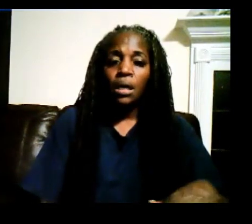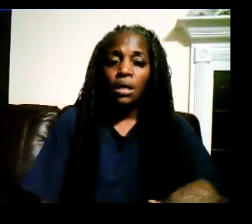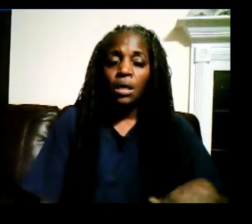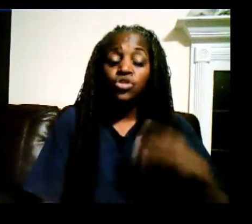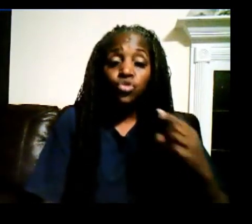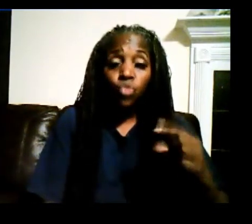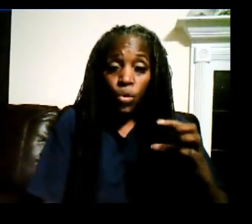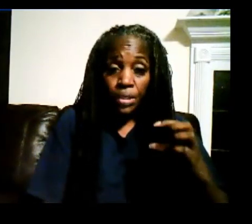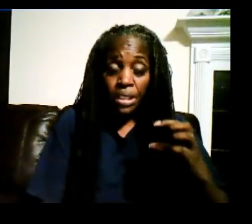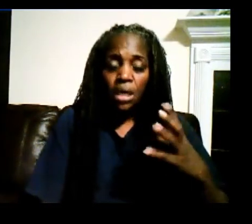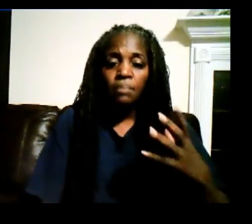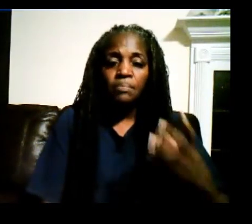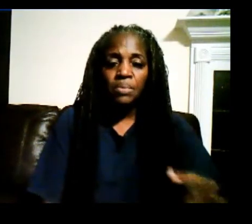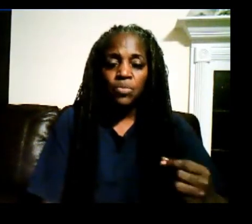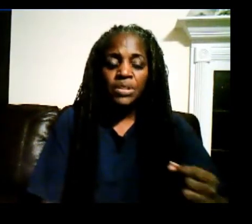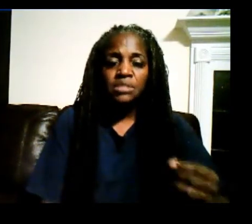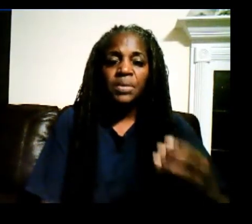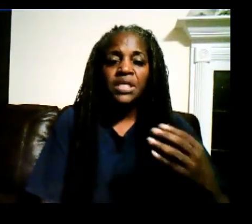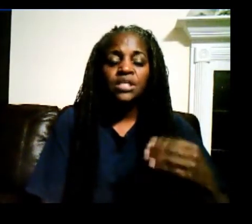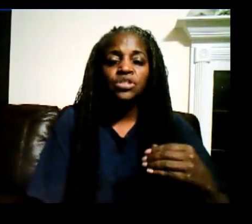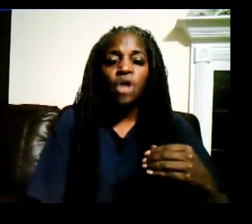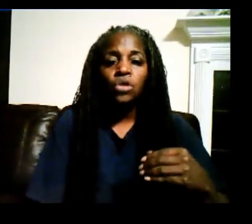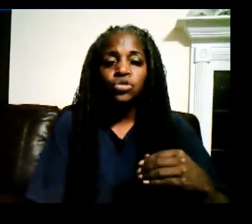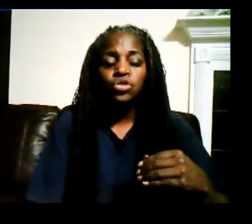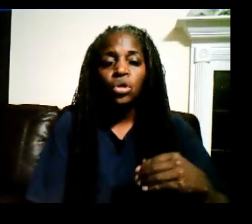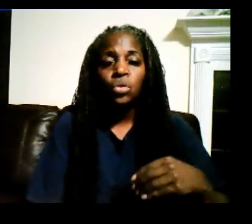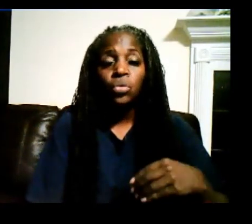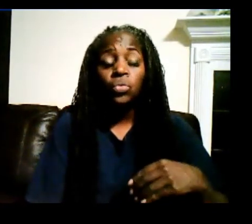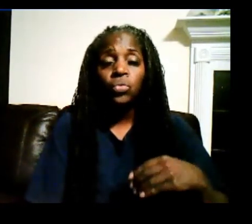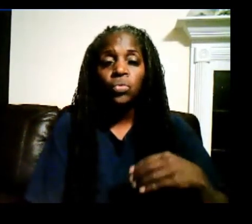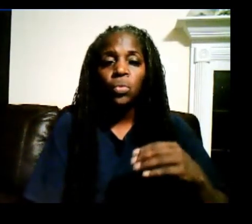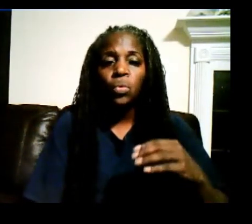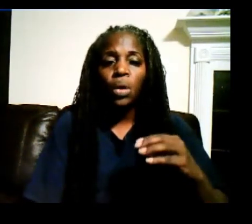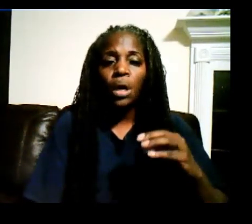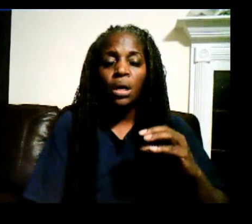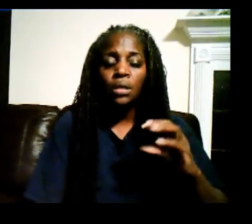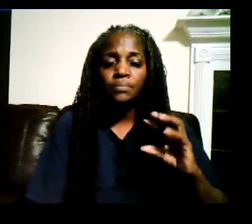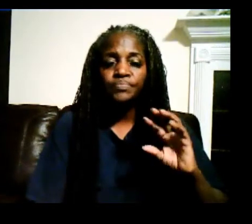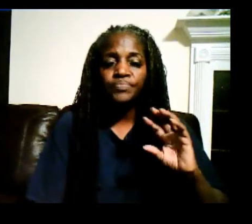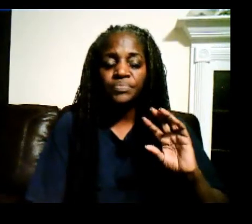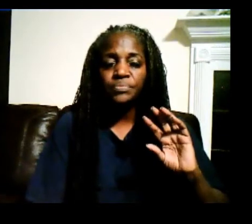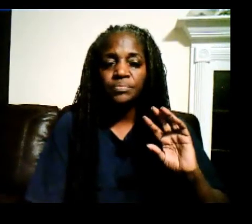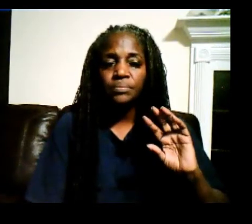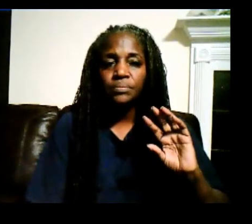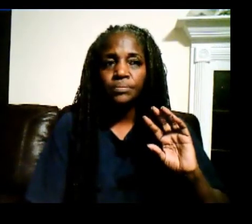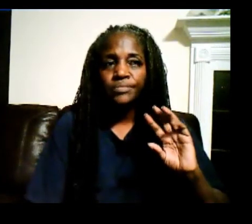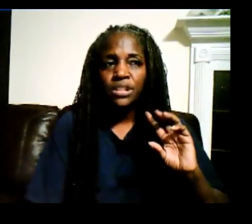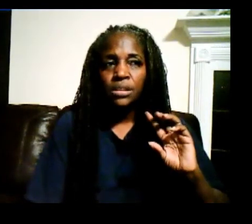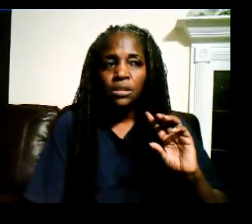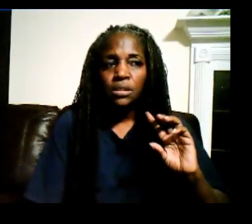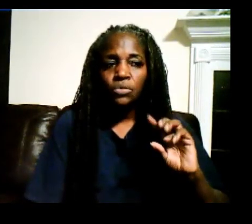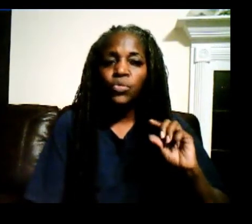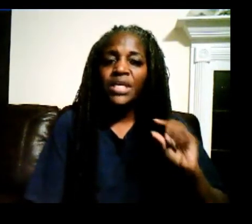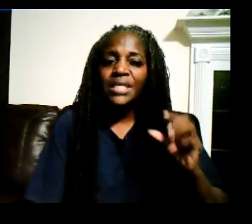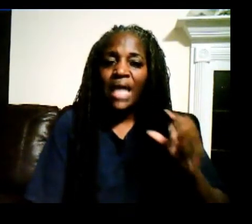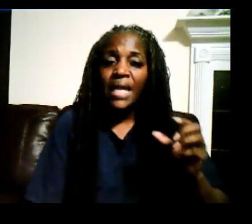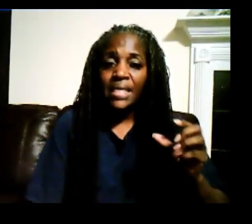storing up memories, but it is also reigniting